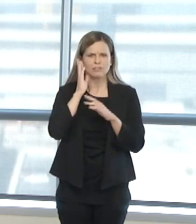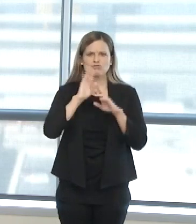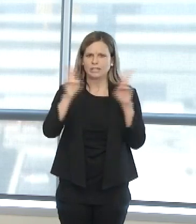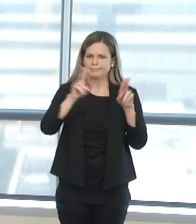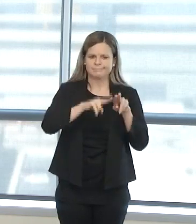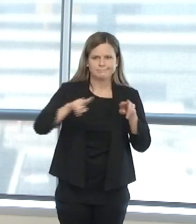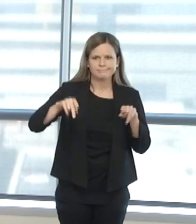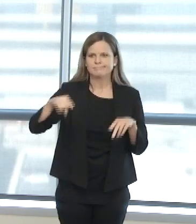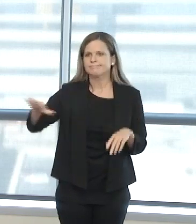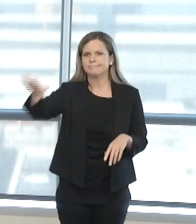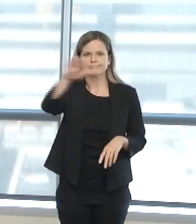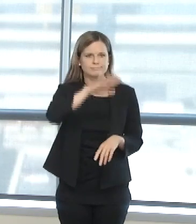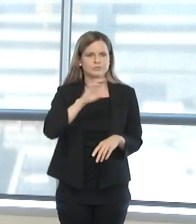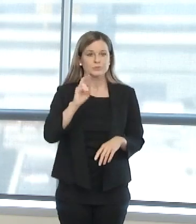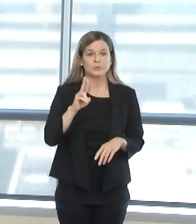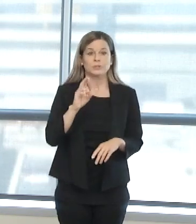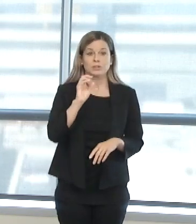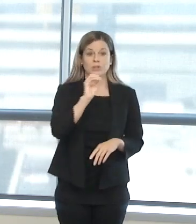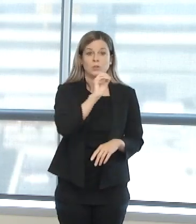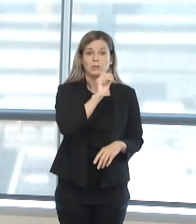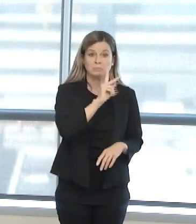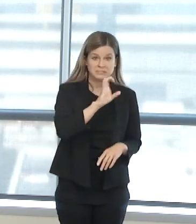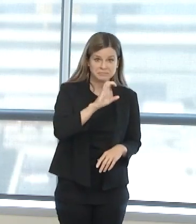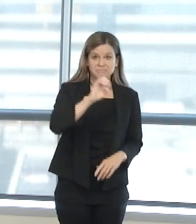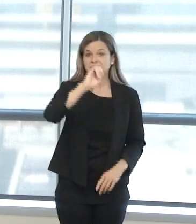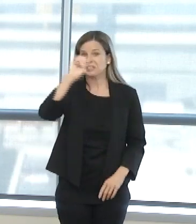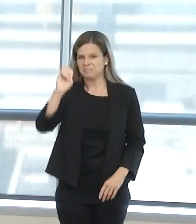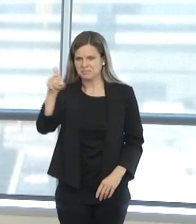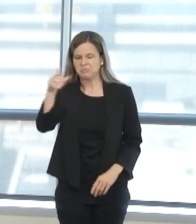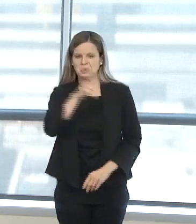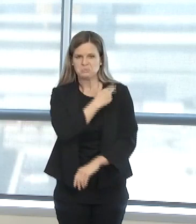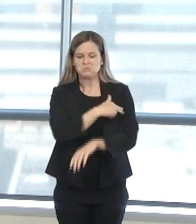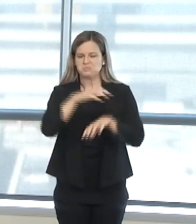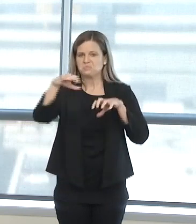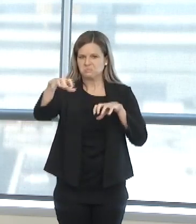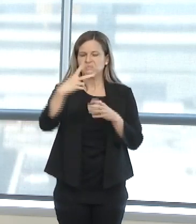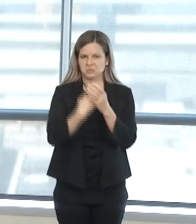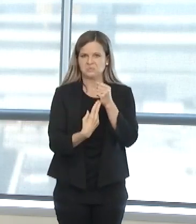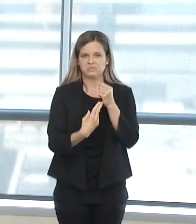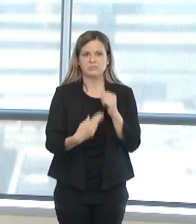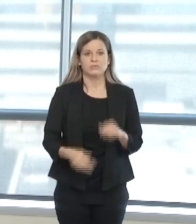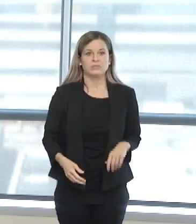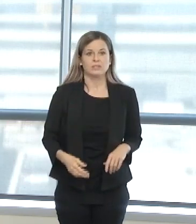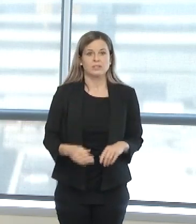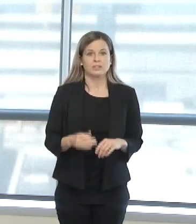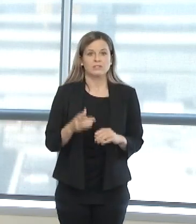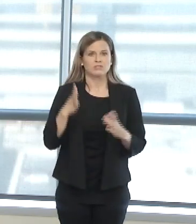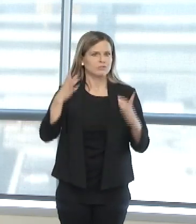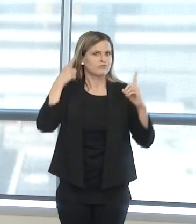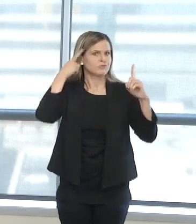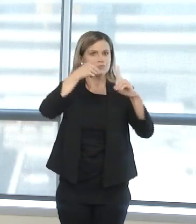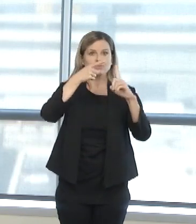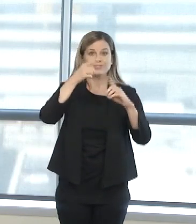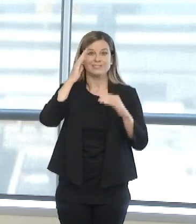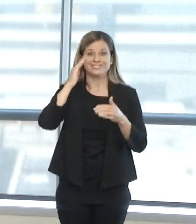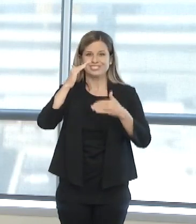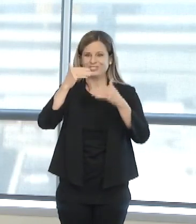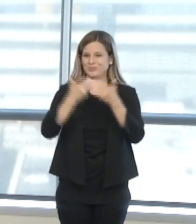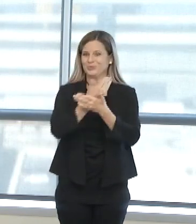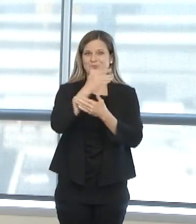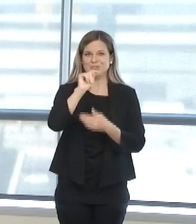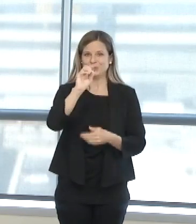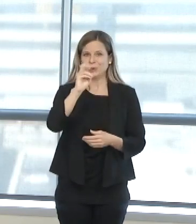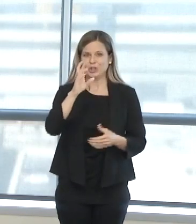as well as accelerating our bed tower project that's been under construction since 2017. I'd like to hand it over to Chris Gose,